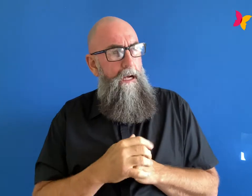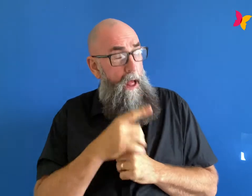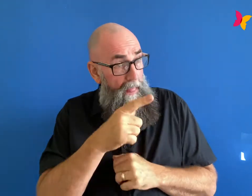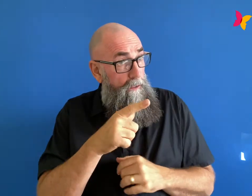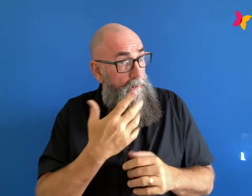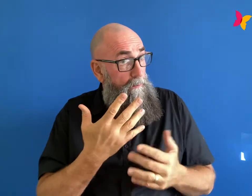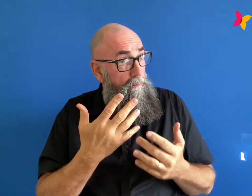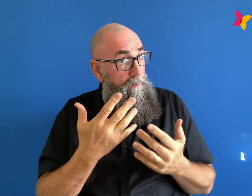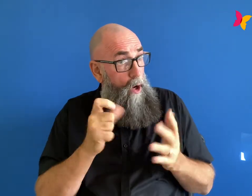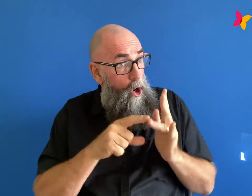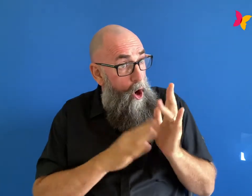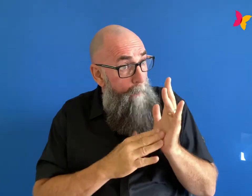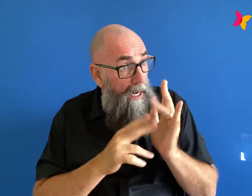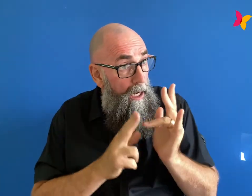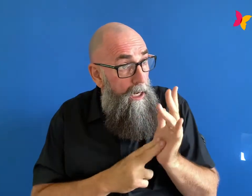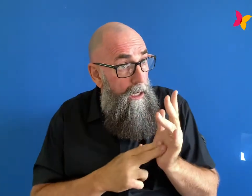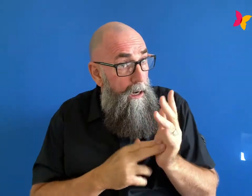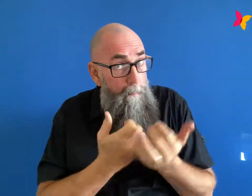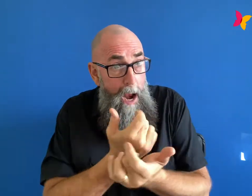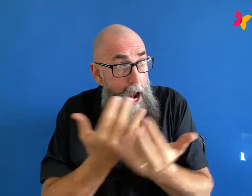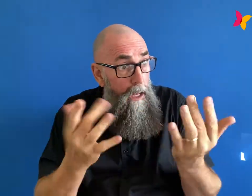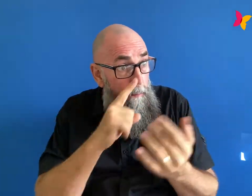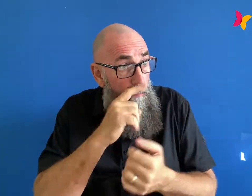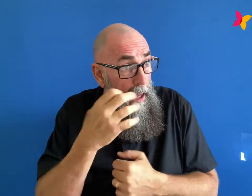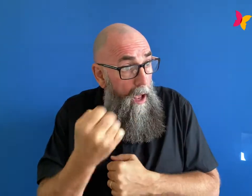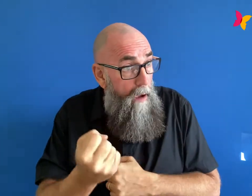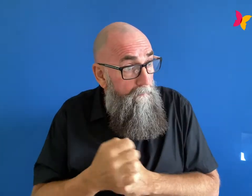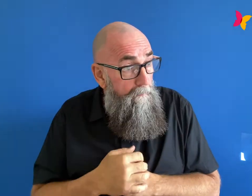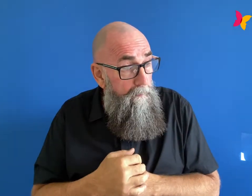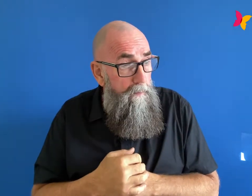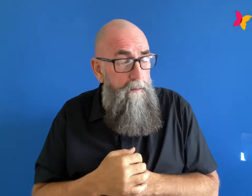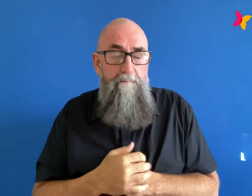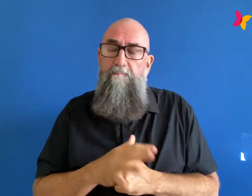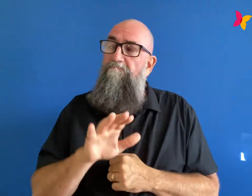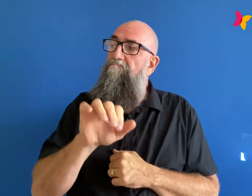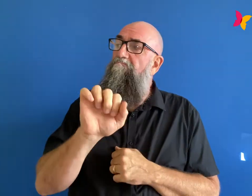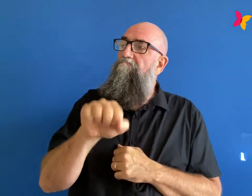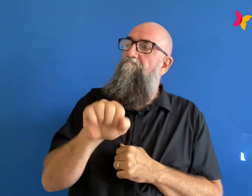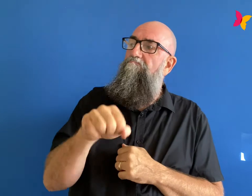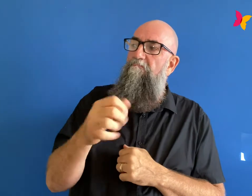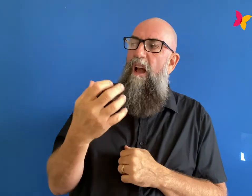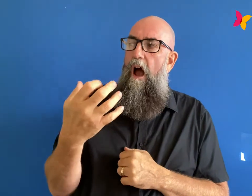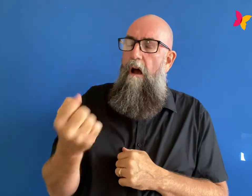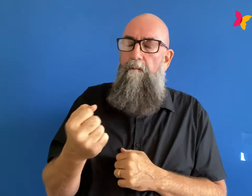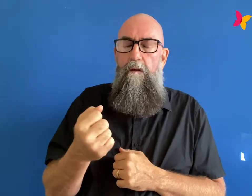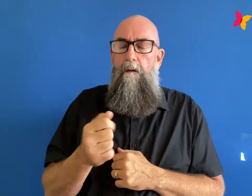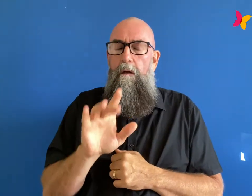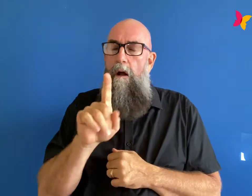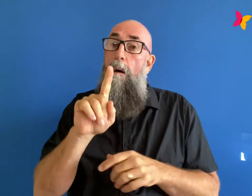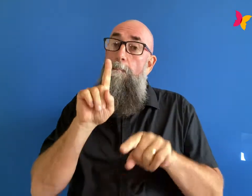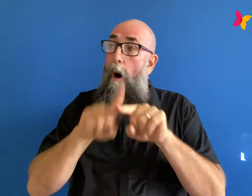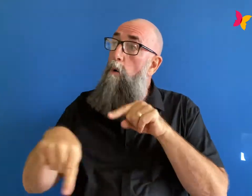experience but don't always like really realize i imagine absolutely look all of us have got this sort of inner voice chatting away